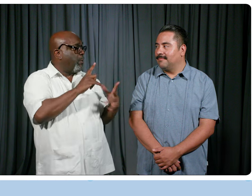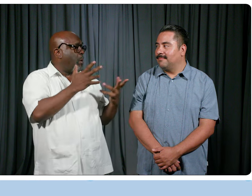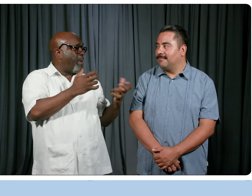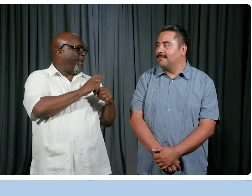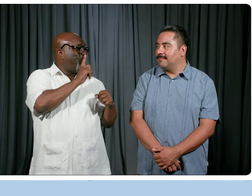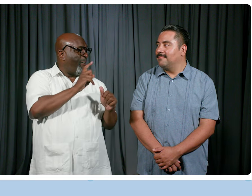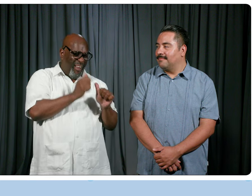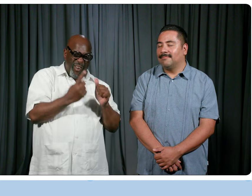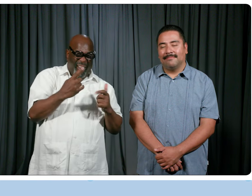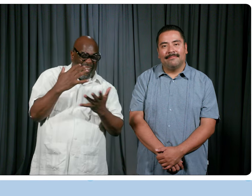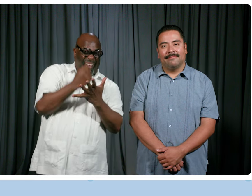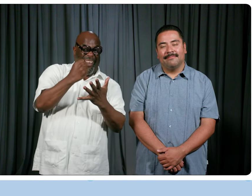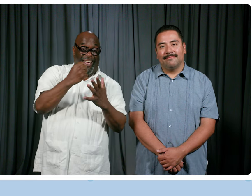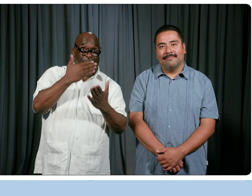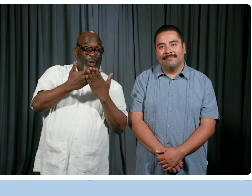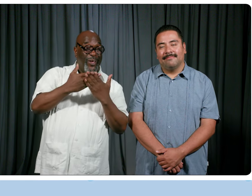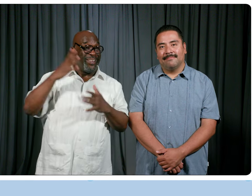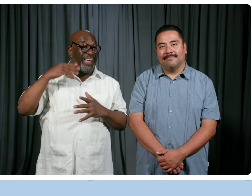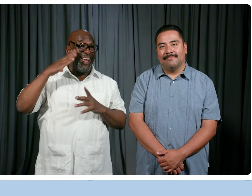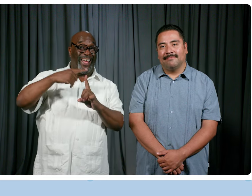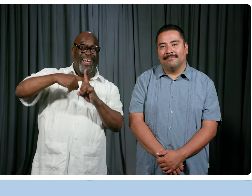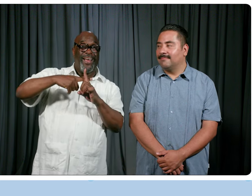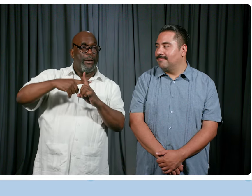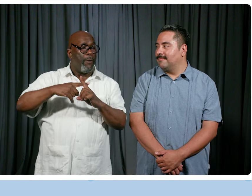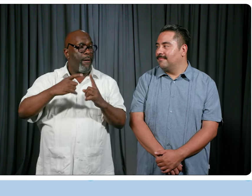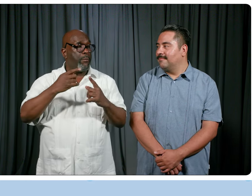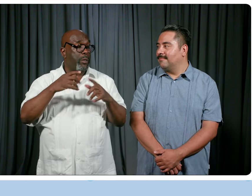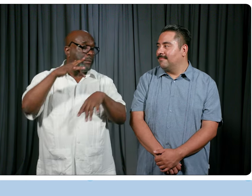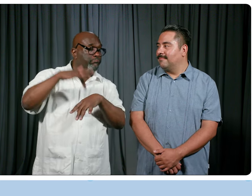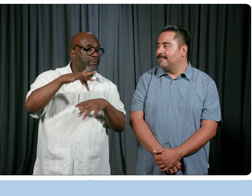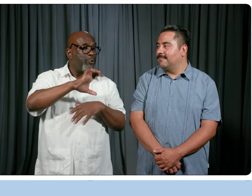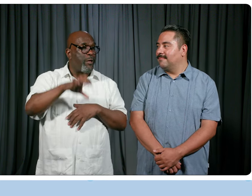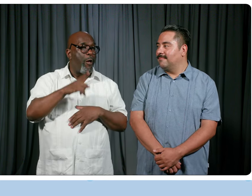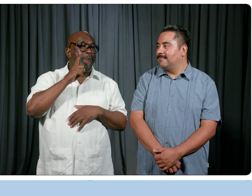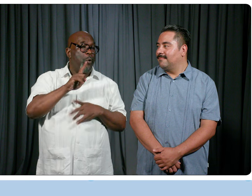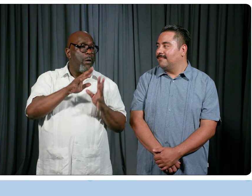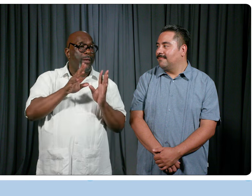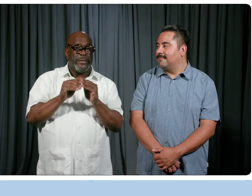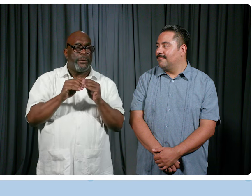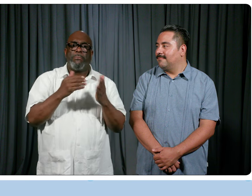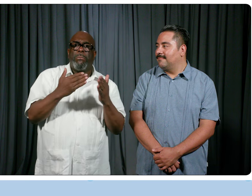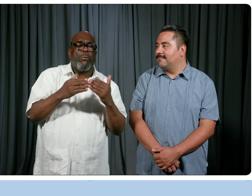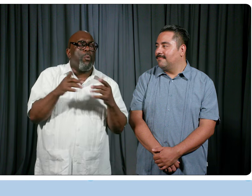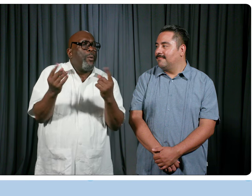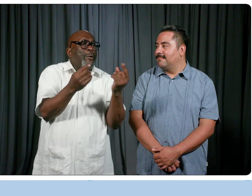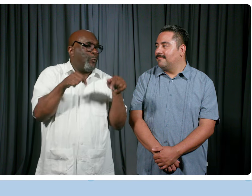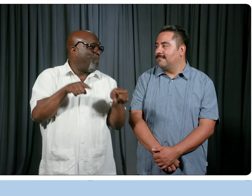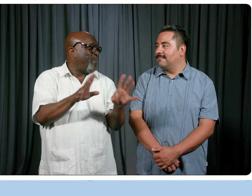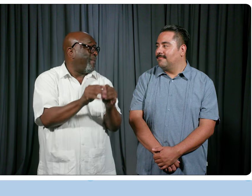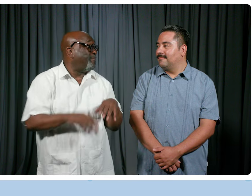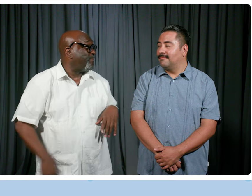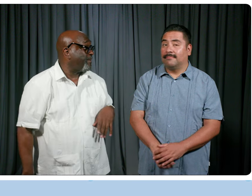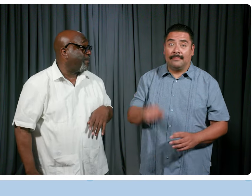trying to make sure that everybody has a good, positive experience when they come here to Chicago for the convention, no matter how they touch the convention. Do you get to